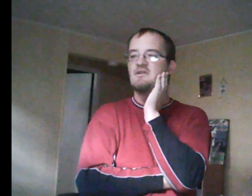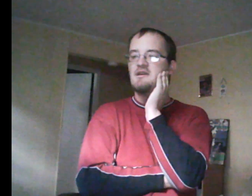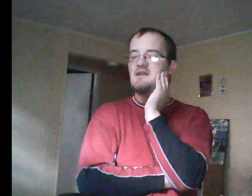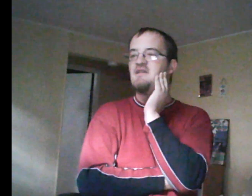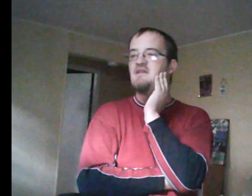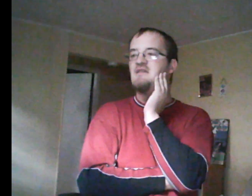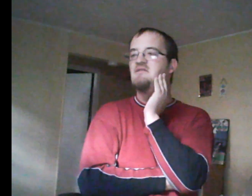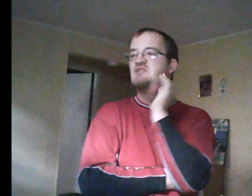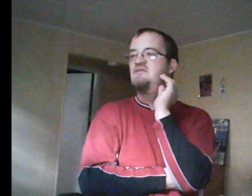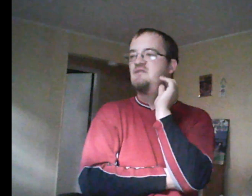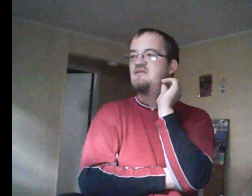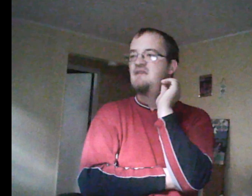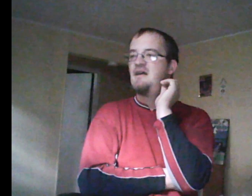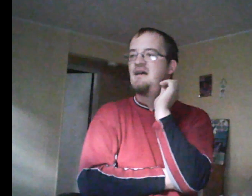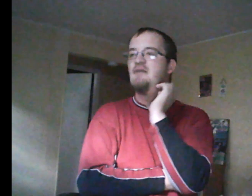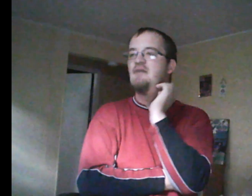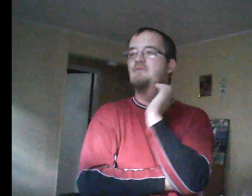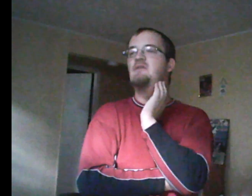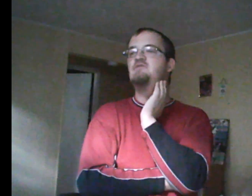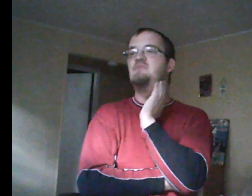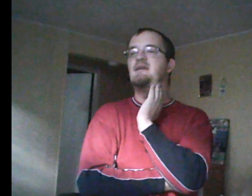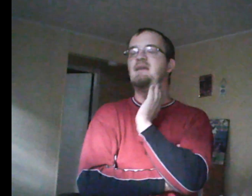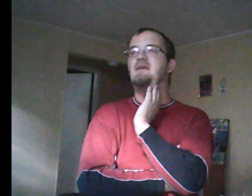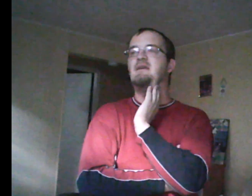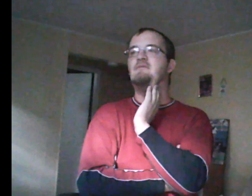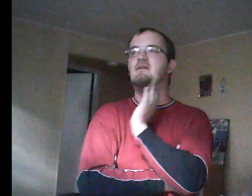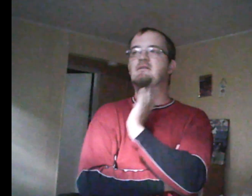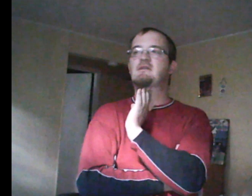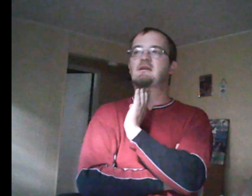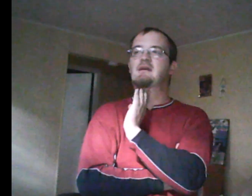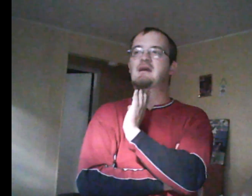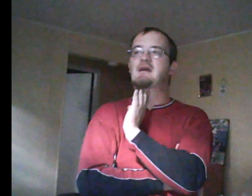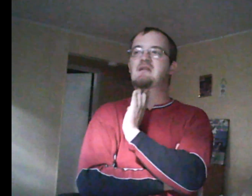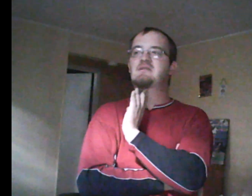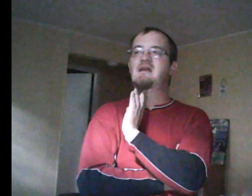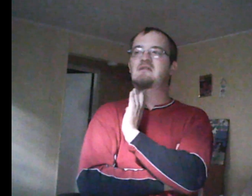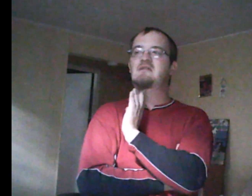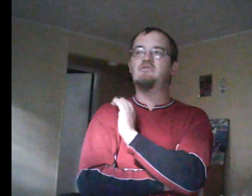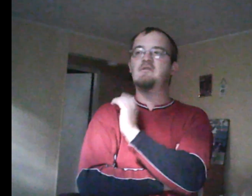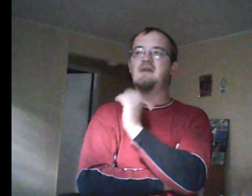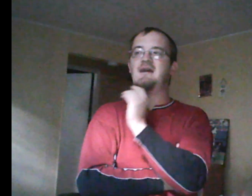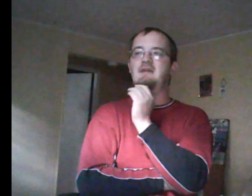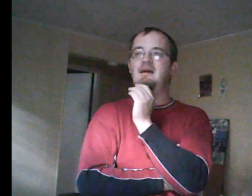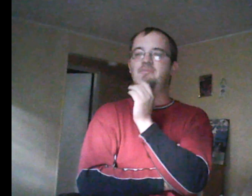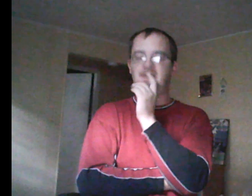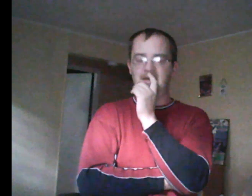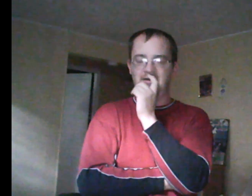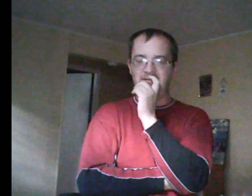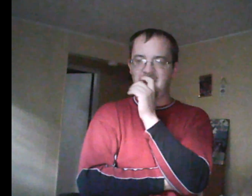And said, screw that. I'm going to help Rick out. At the cost of losing her friends. And basically, only hanging out with the